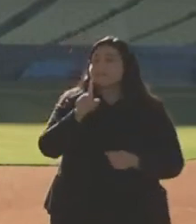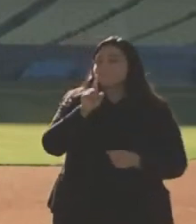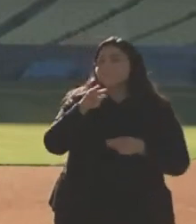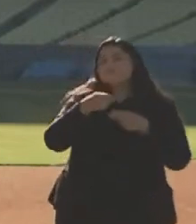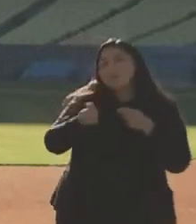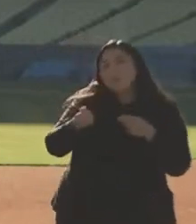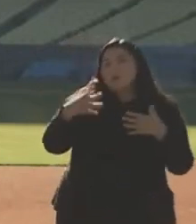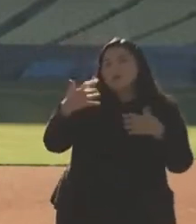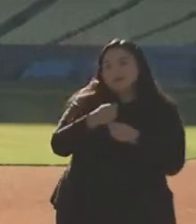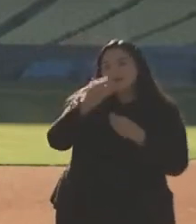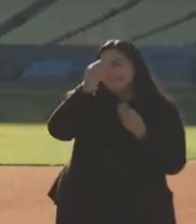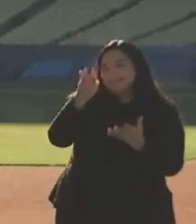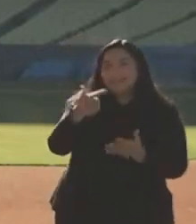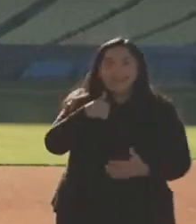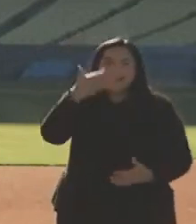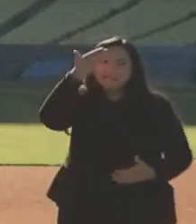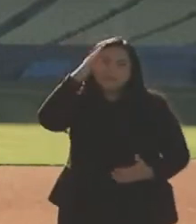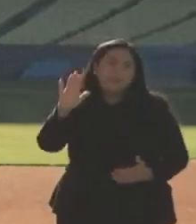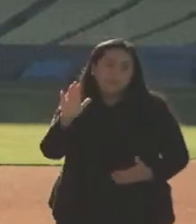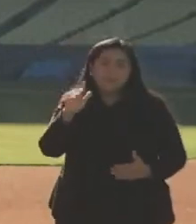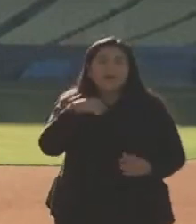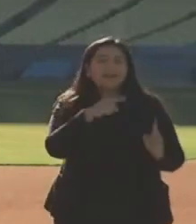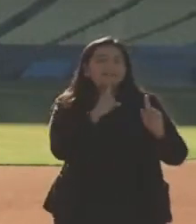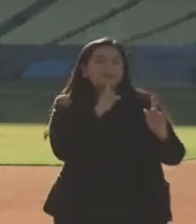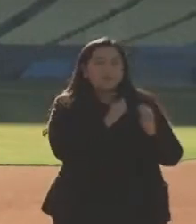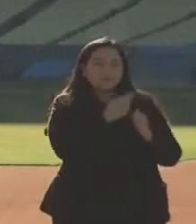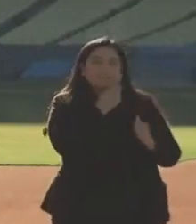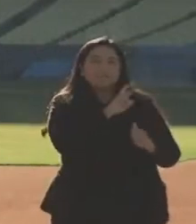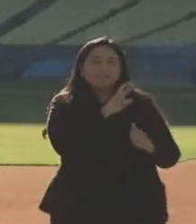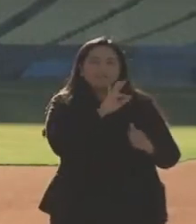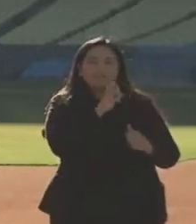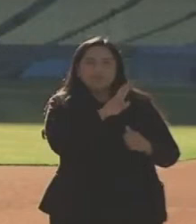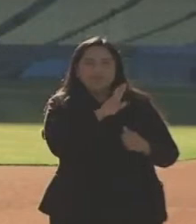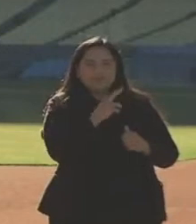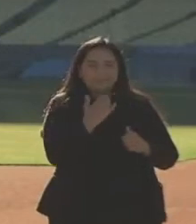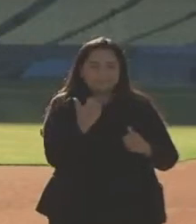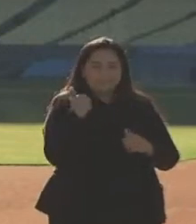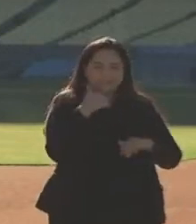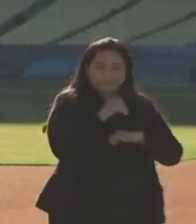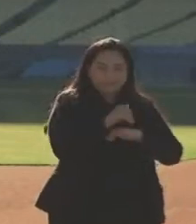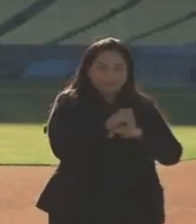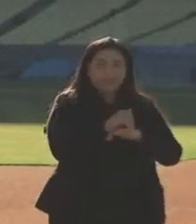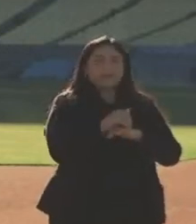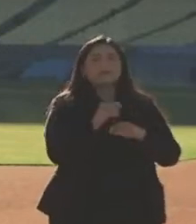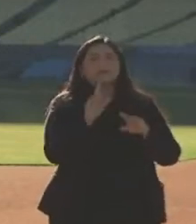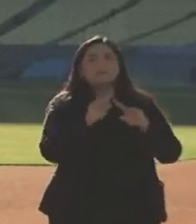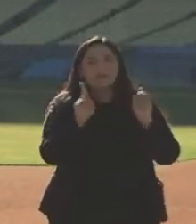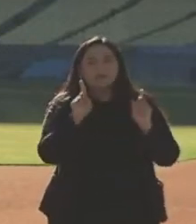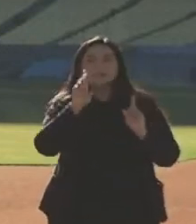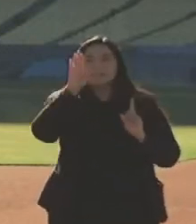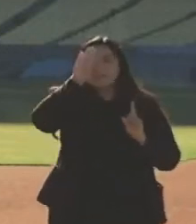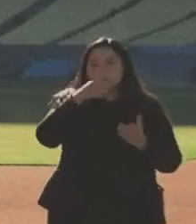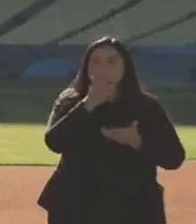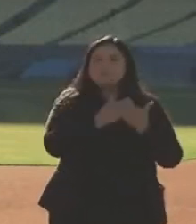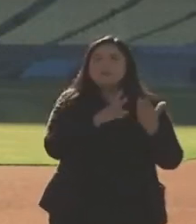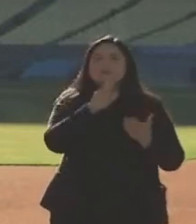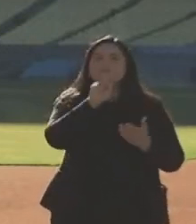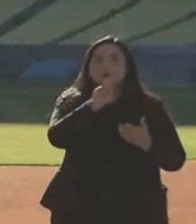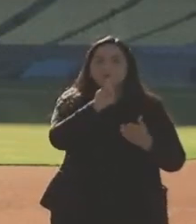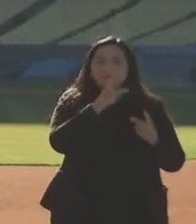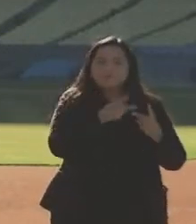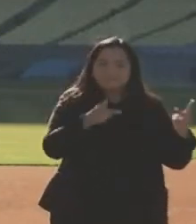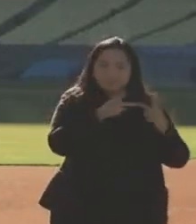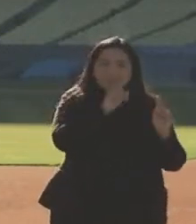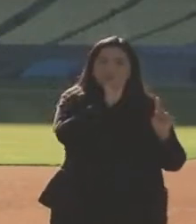and I spoke with Dr. Ferrer last night, and right now we think we can hold on to that, but the result of that has been, I know, some pharmacies that the county had hoped to